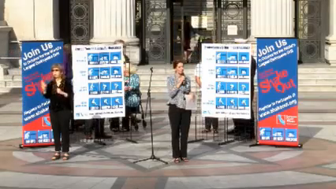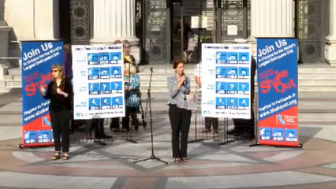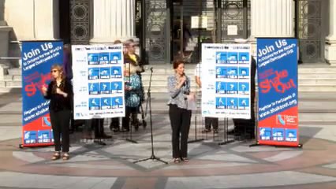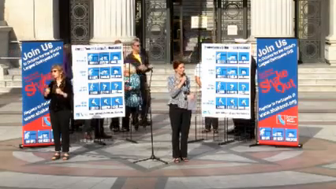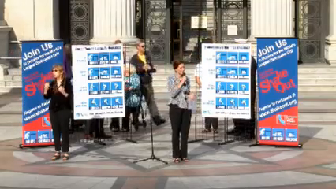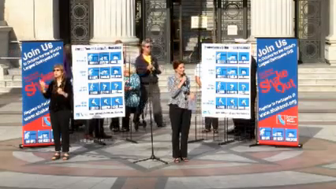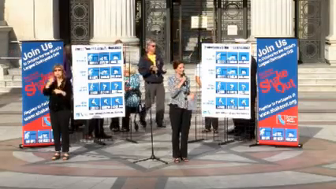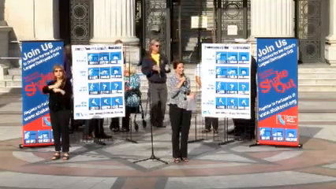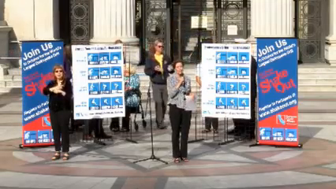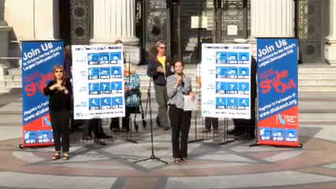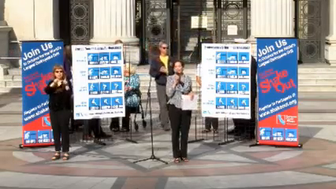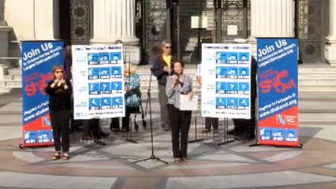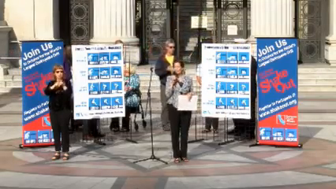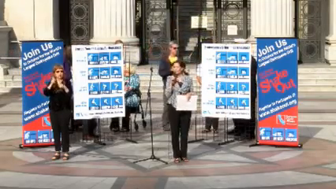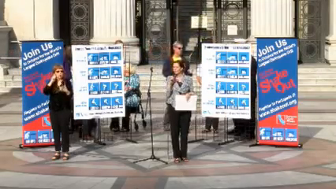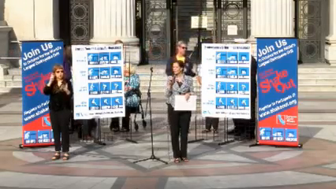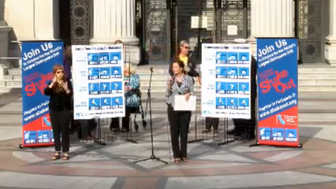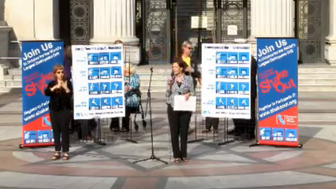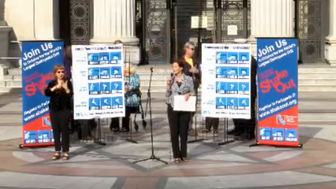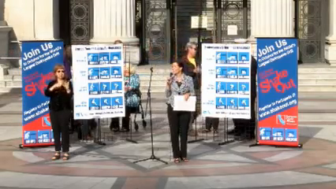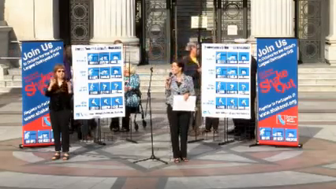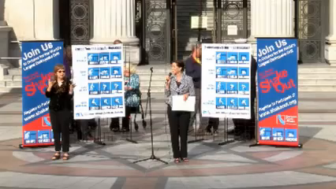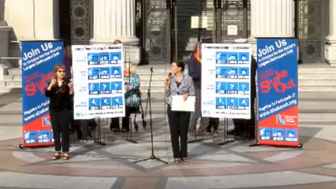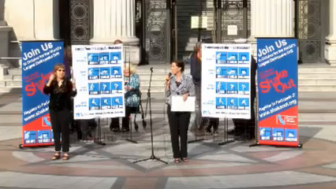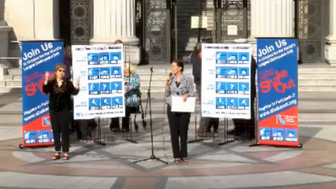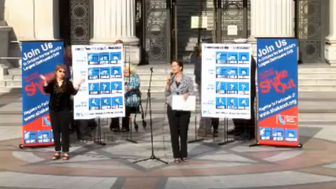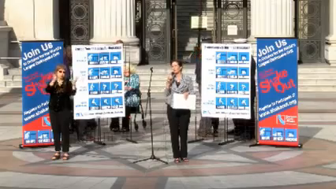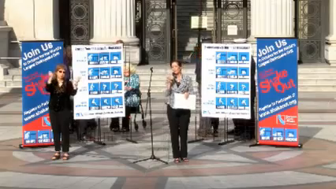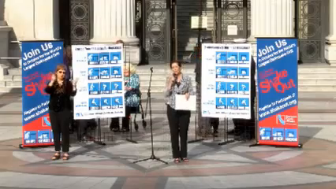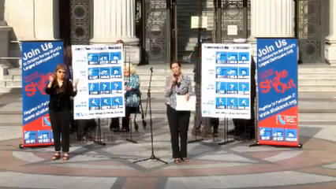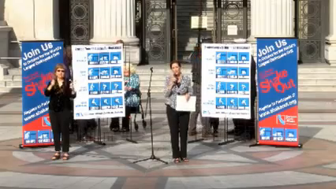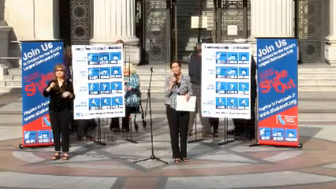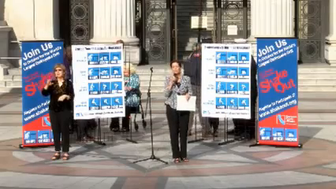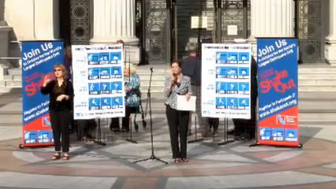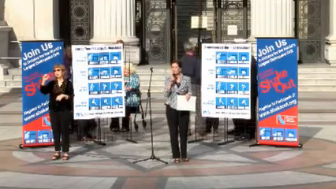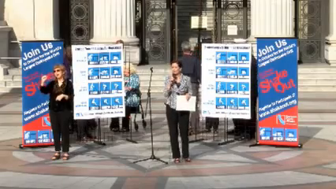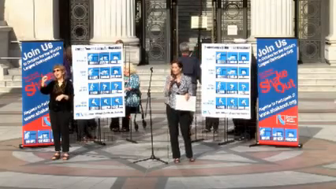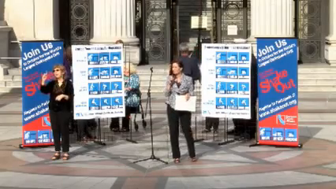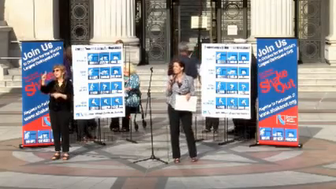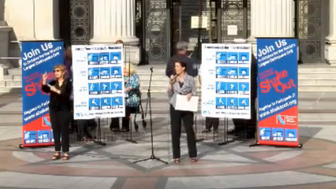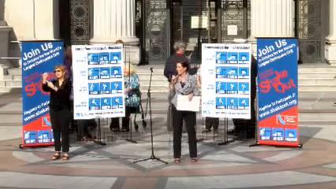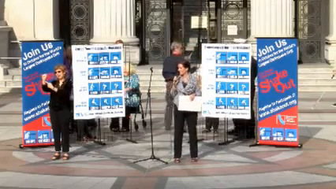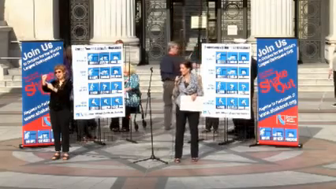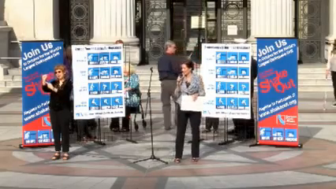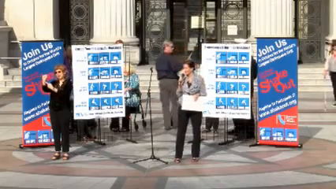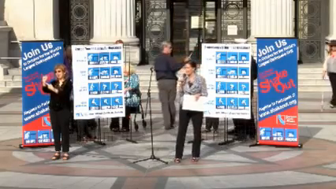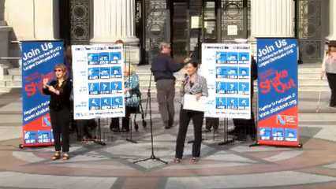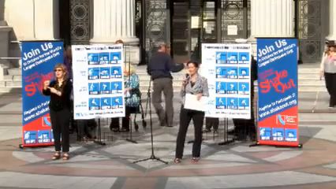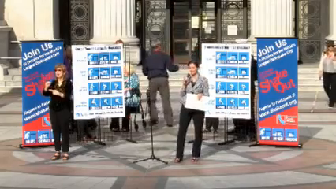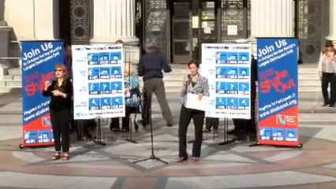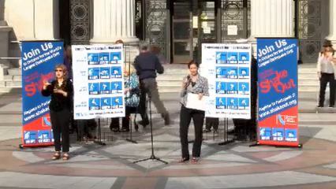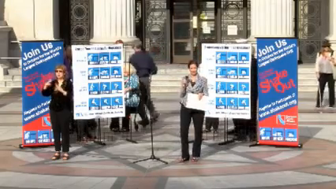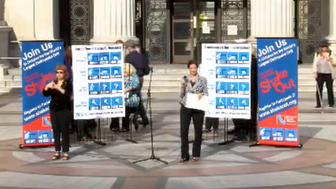are also recognizing the anniversary of the ADA the Americans with Disabilities Act